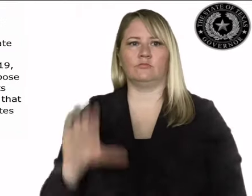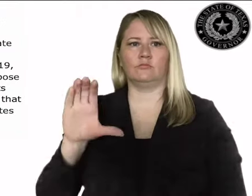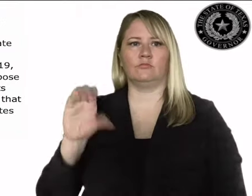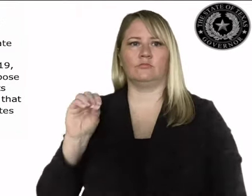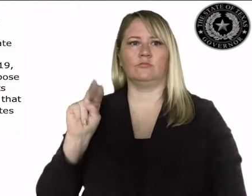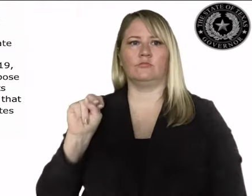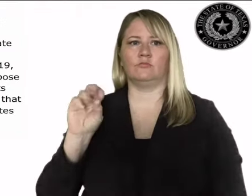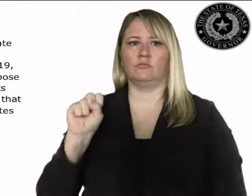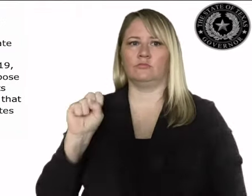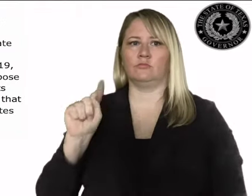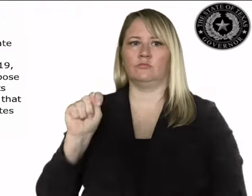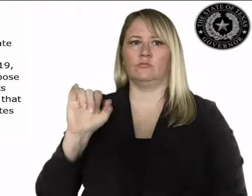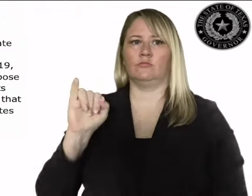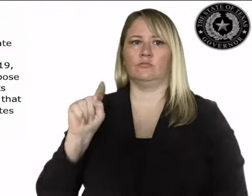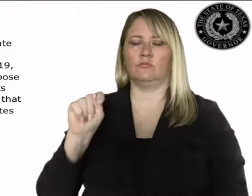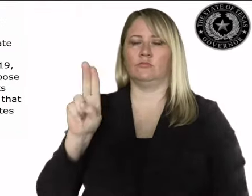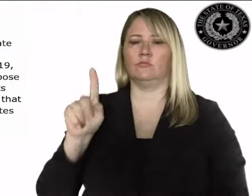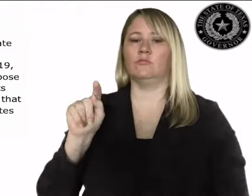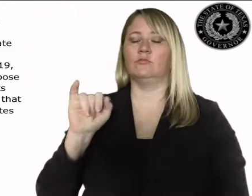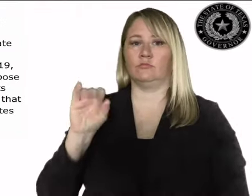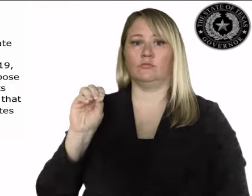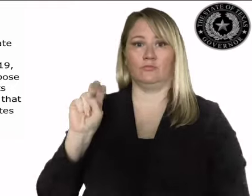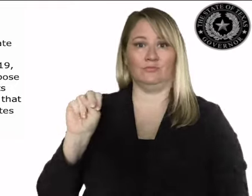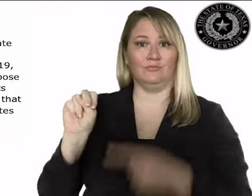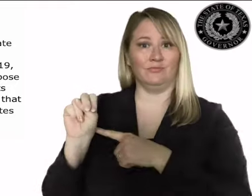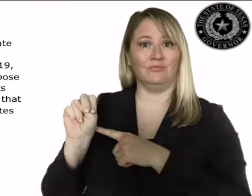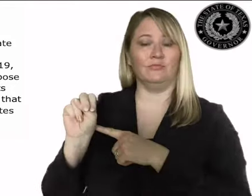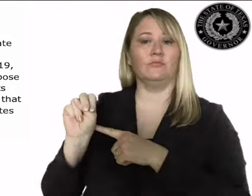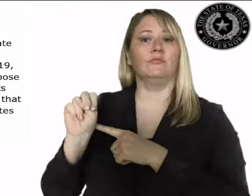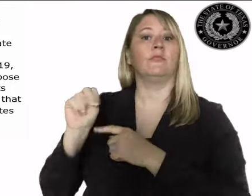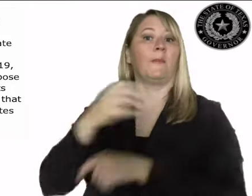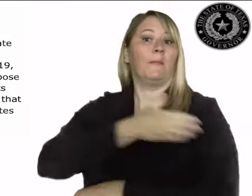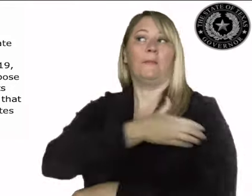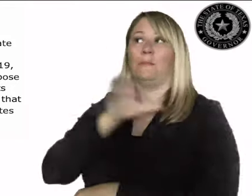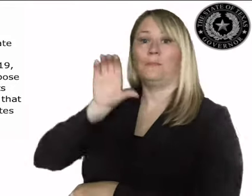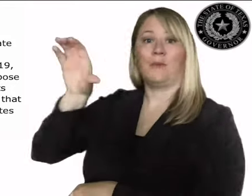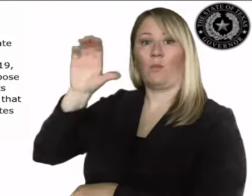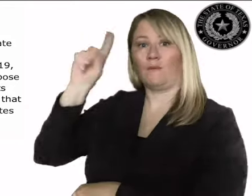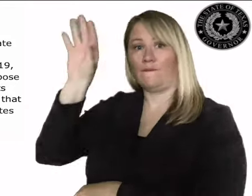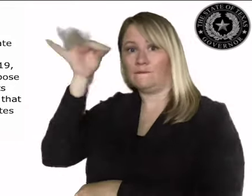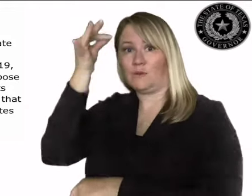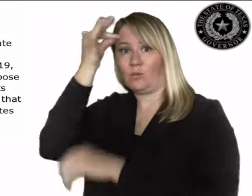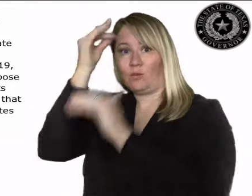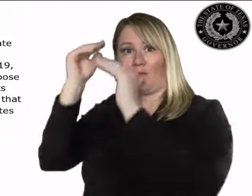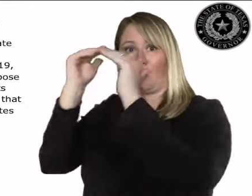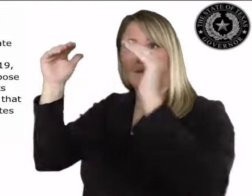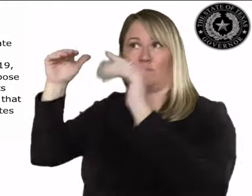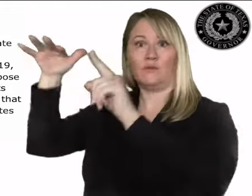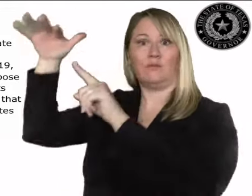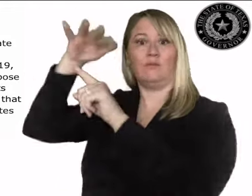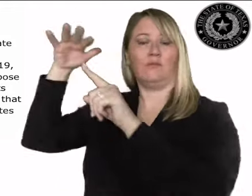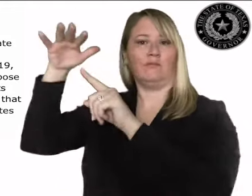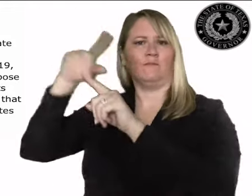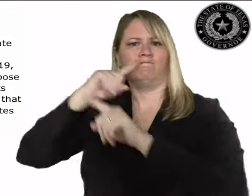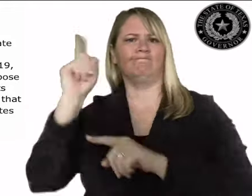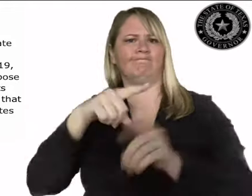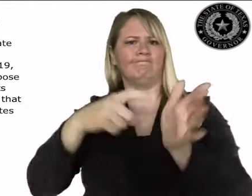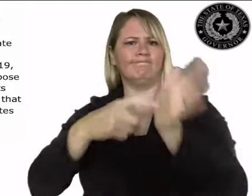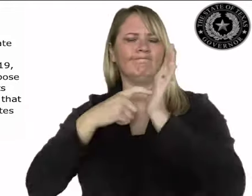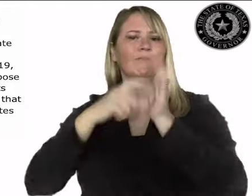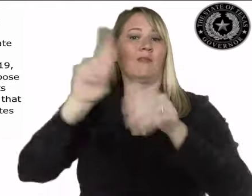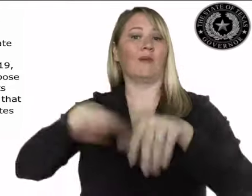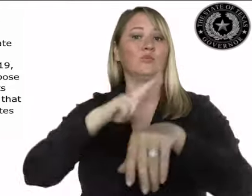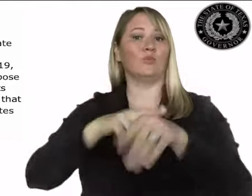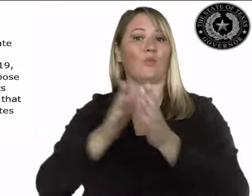Whereas, the Constitution does not empower the federal government to mandate nationwide vaccine passports for COVID